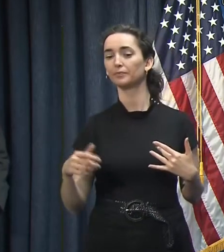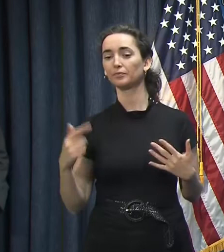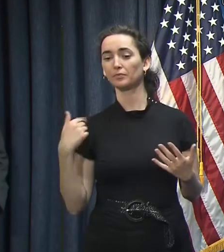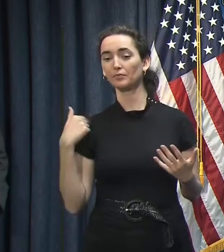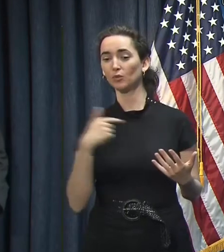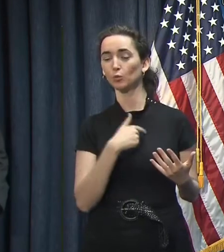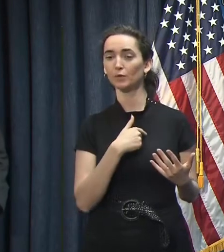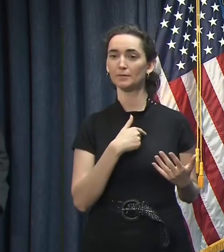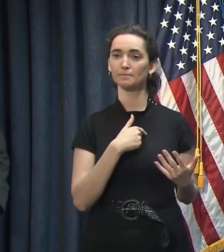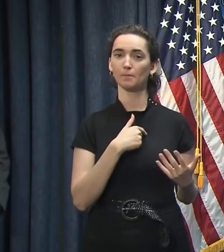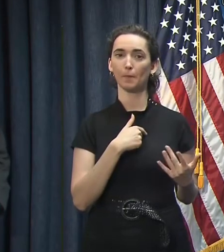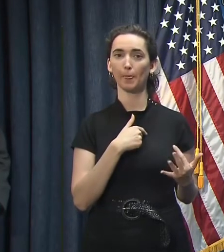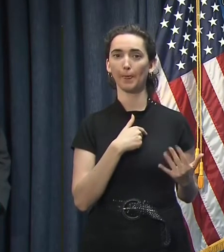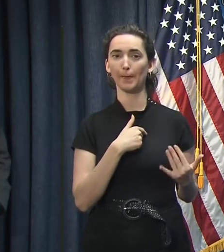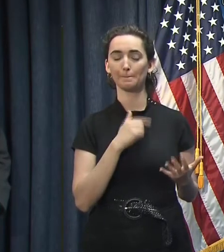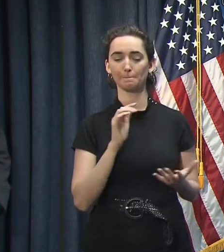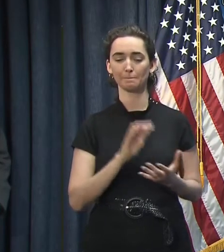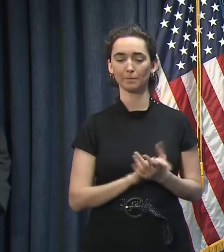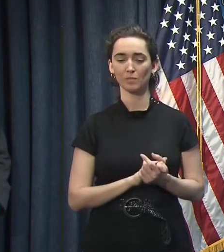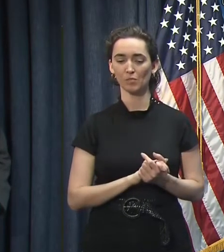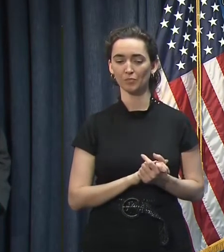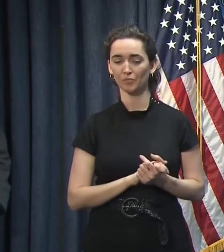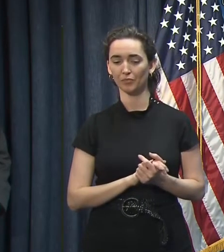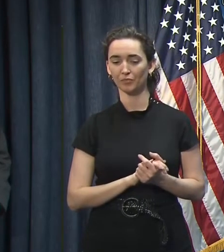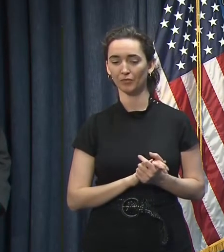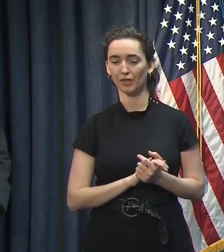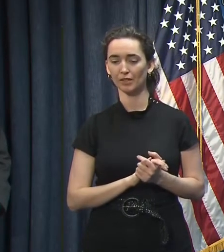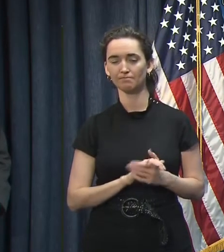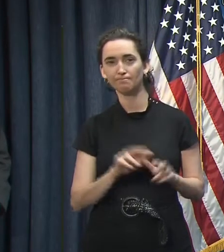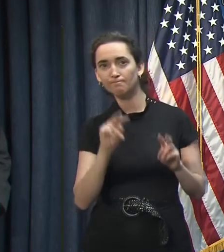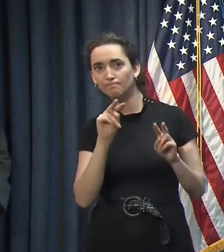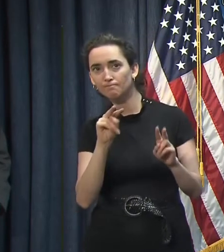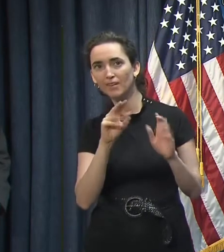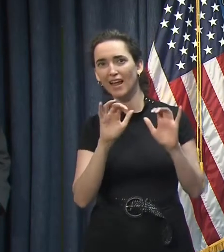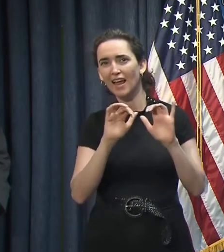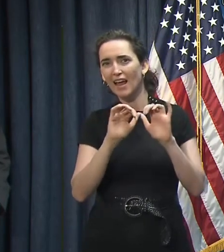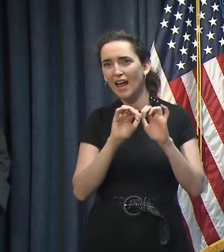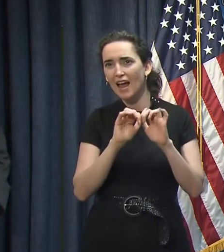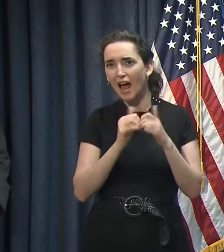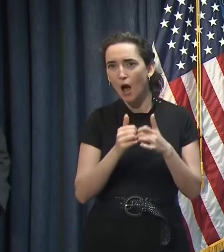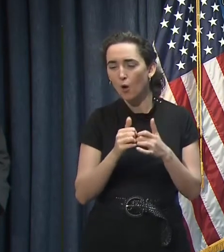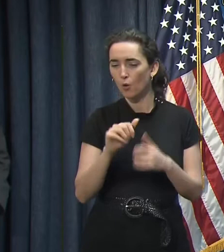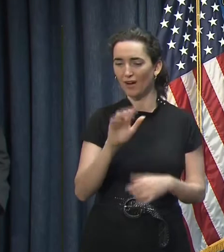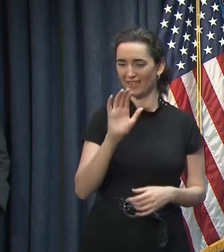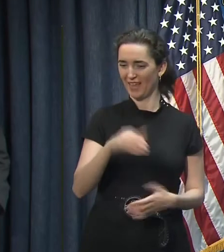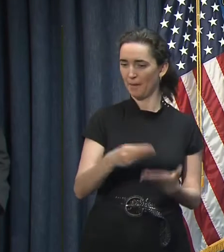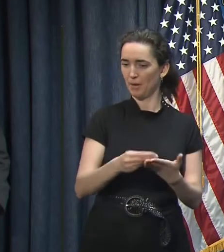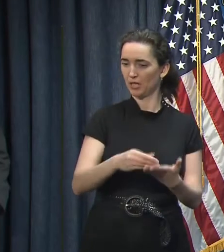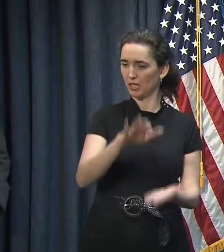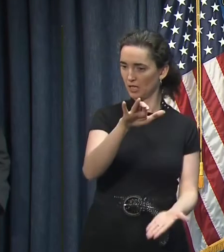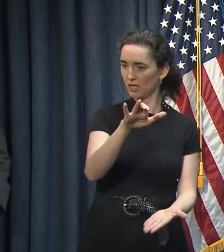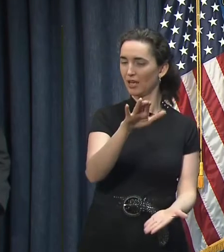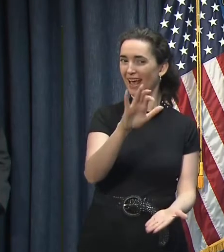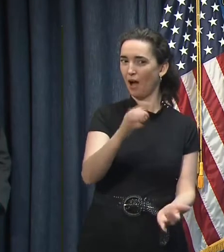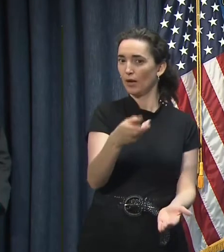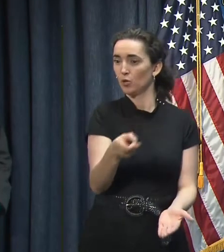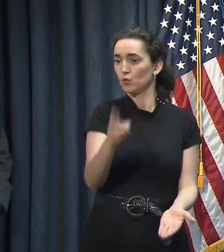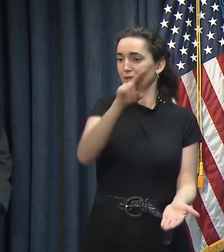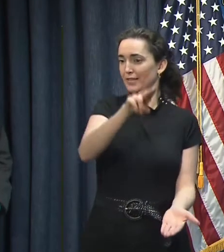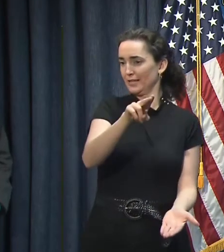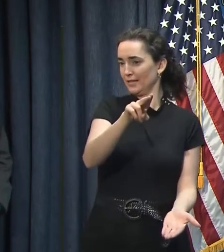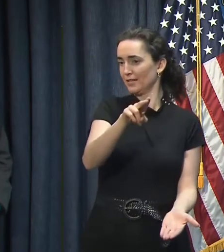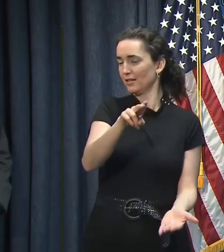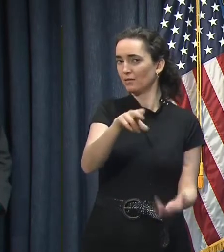things that we can do to shore up the trust fund in the short term and